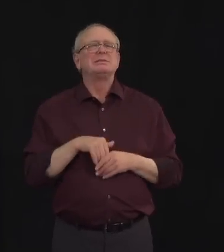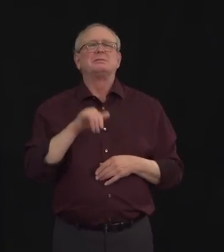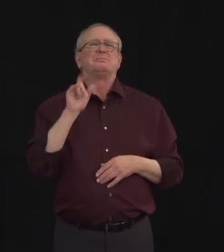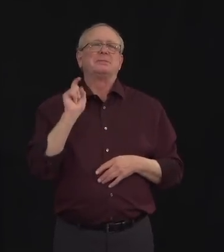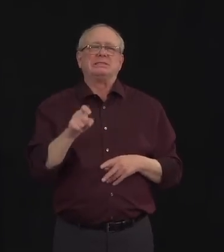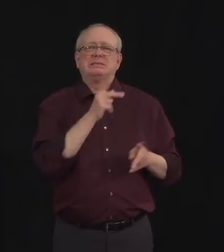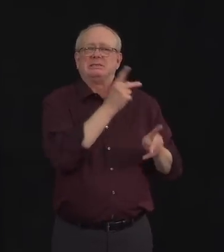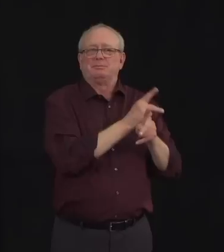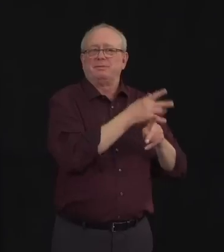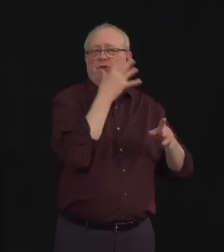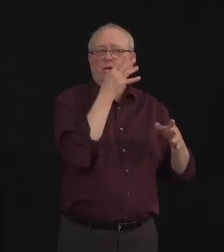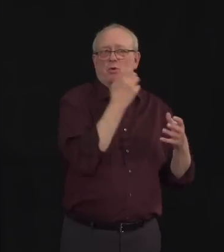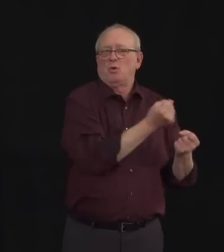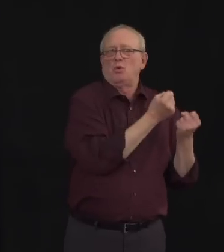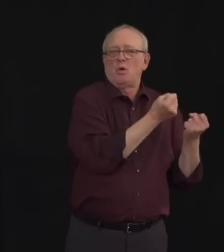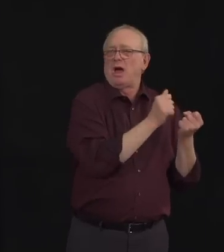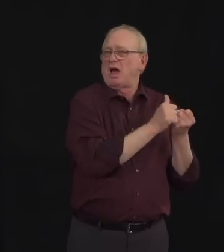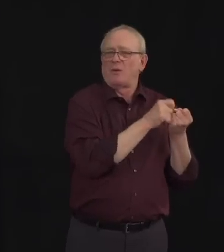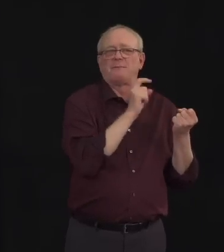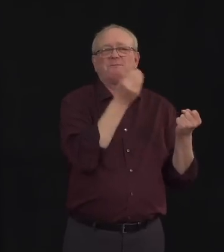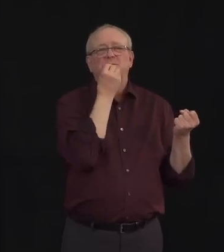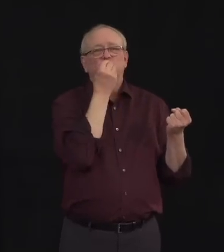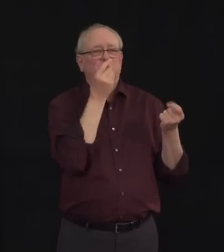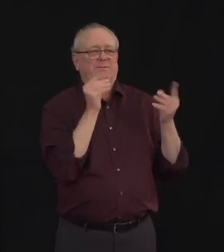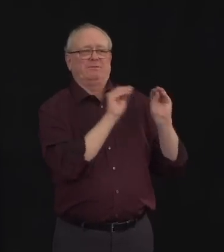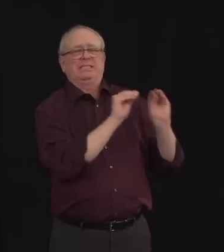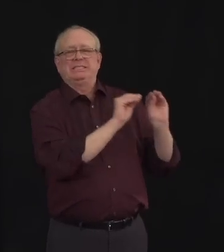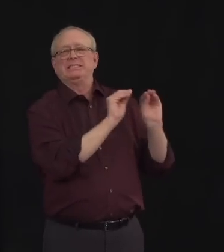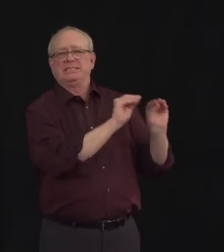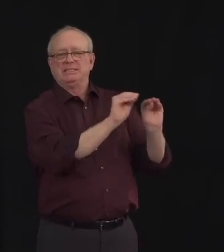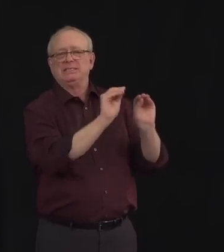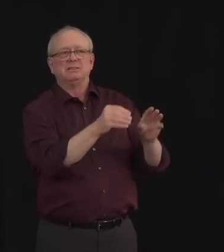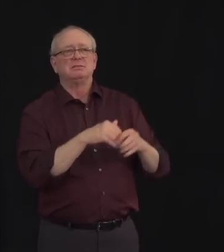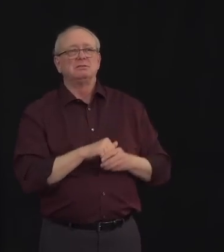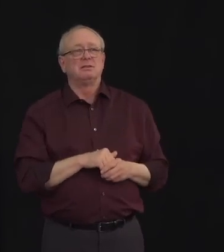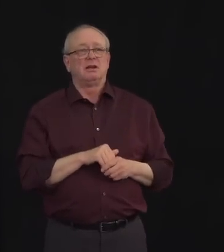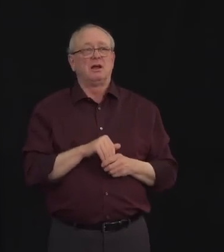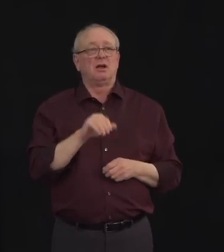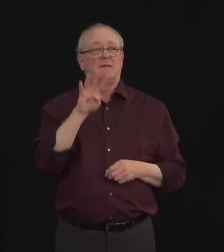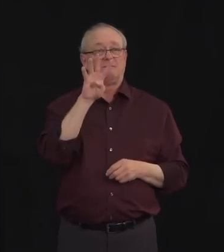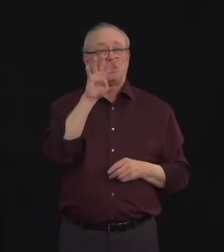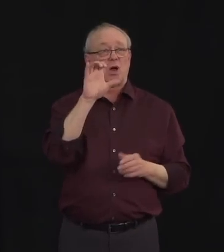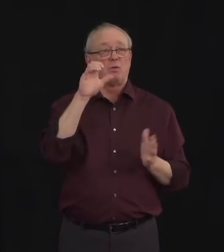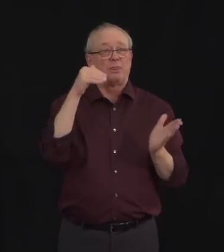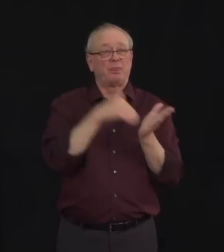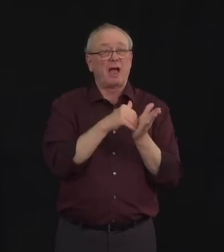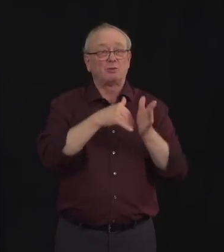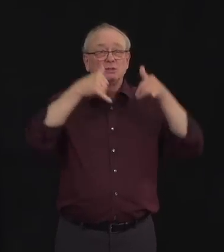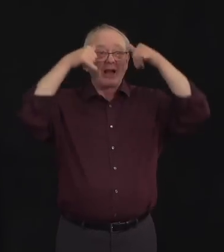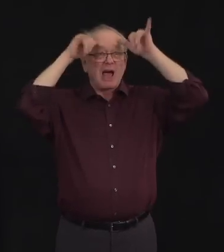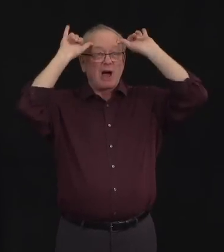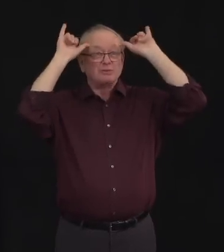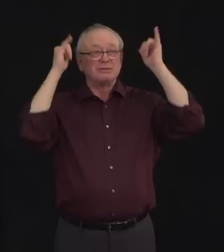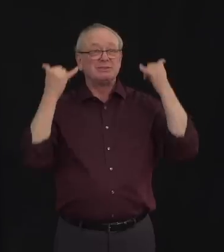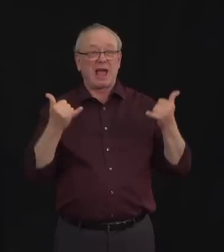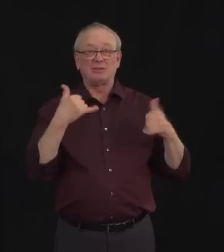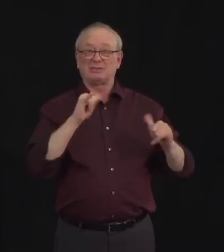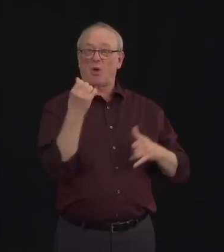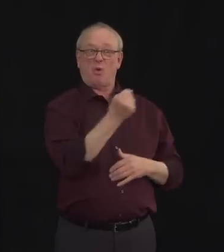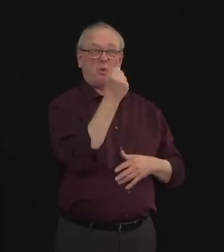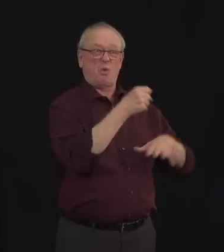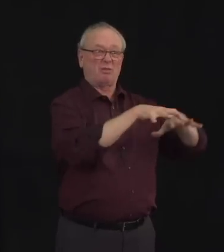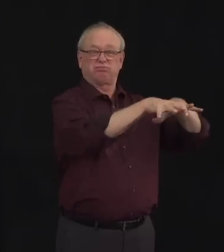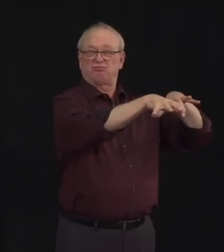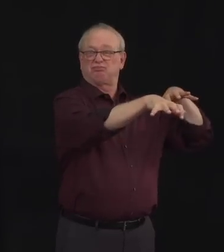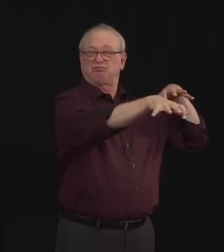being held back right now. 400,000 cattle are currently backed up in feedlots, creating a potential crisis,